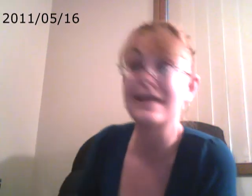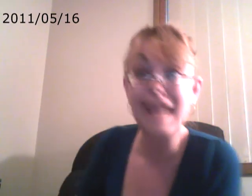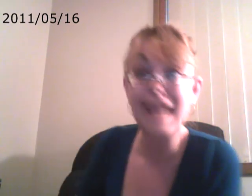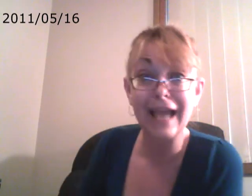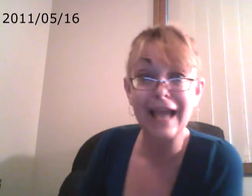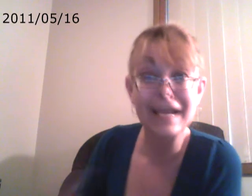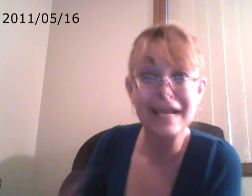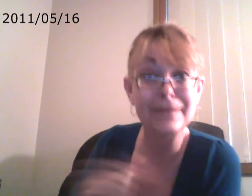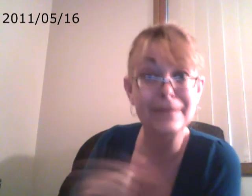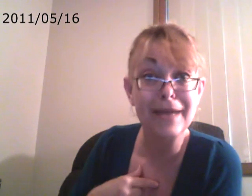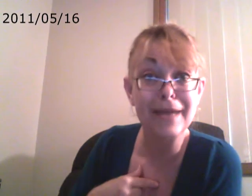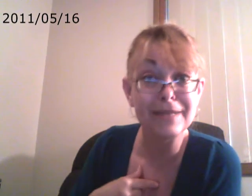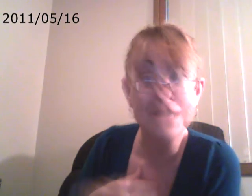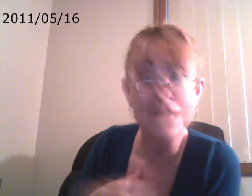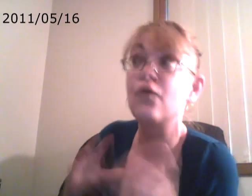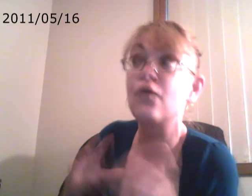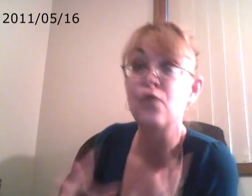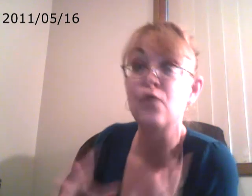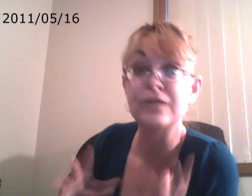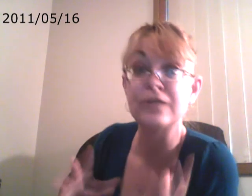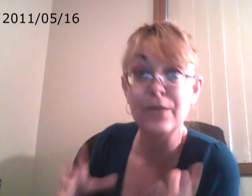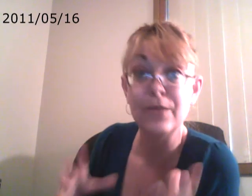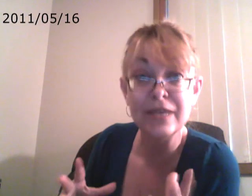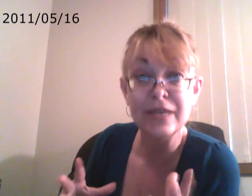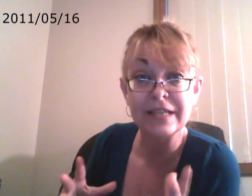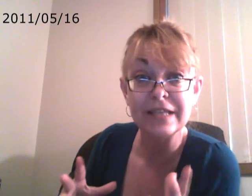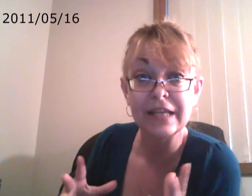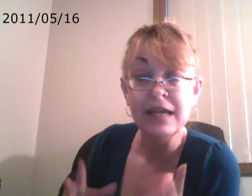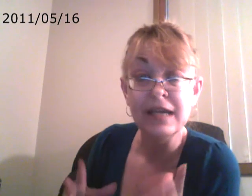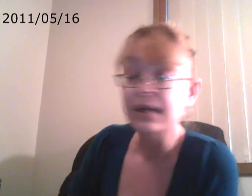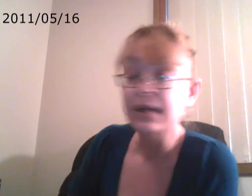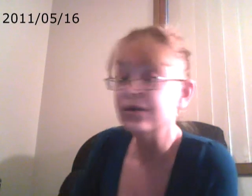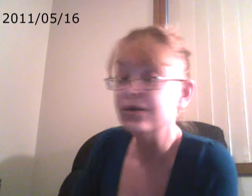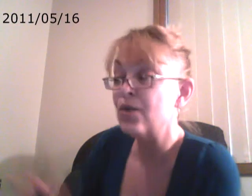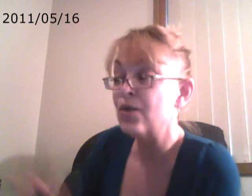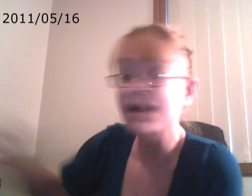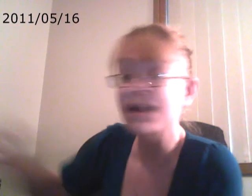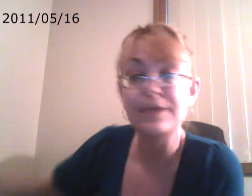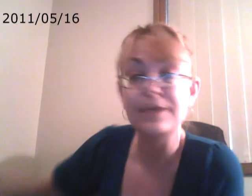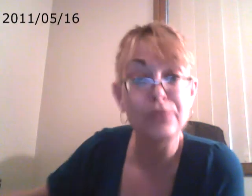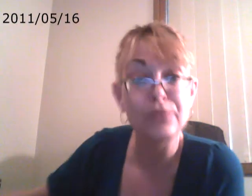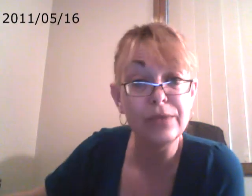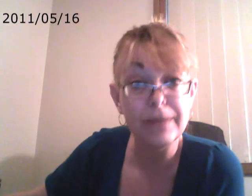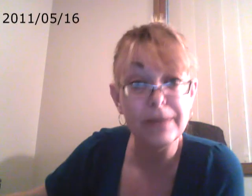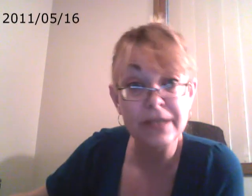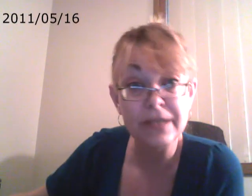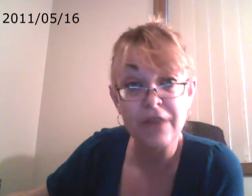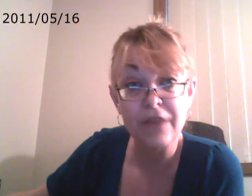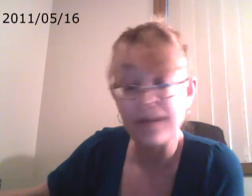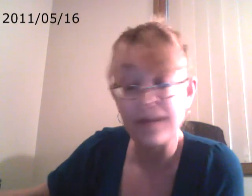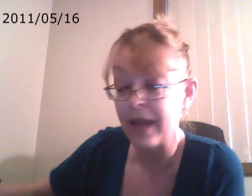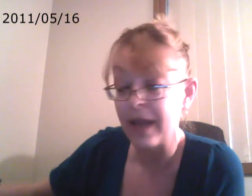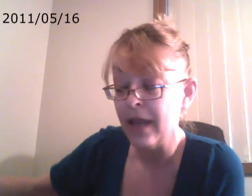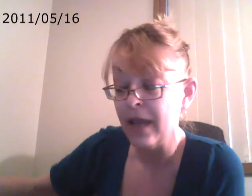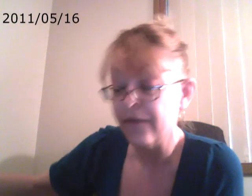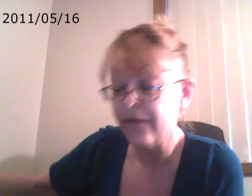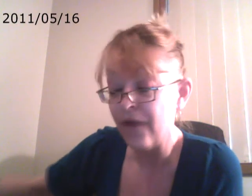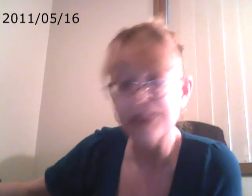that guy. I got to be mad at myself for some reason. You know, so while I could be really, really pissed off at my father,